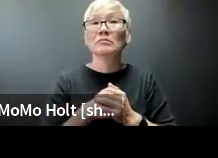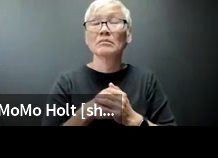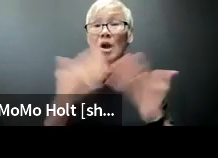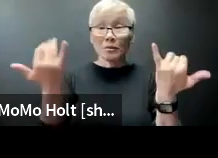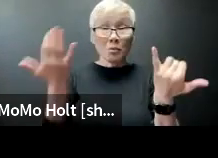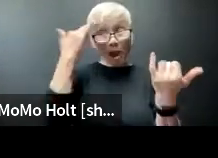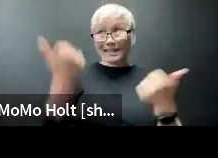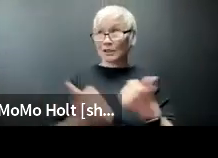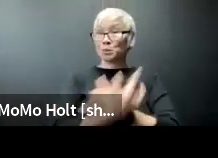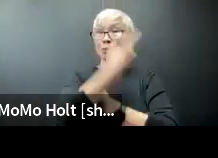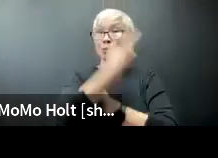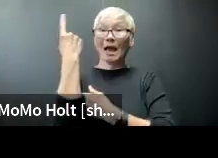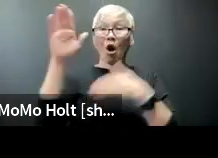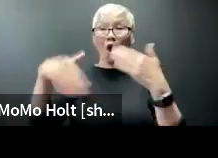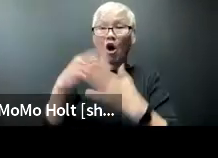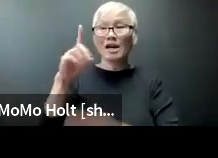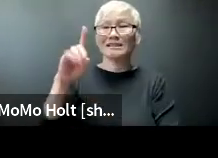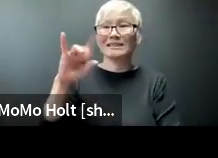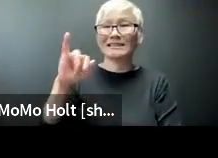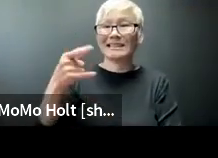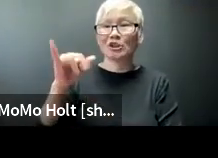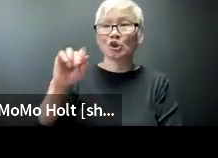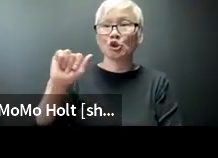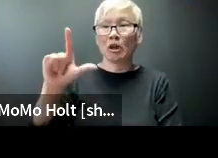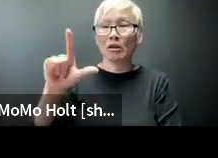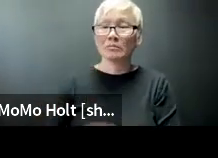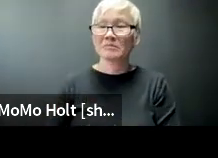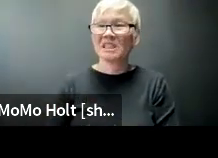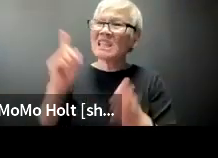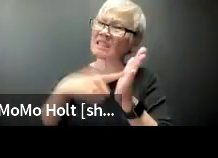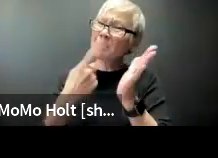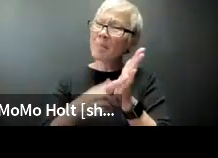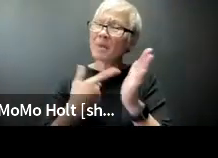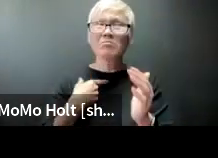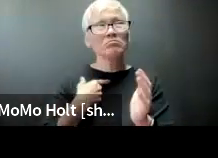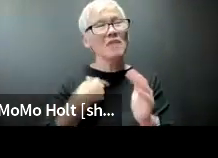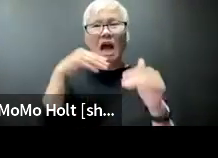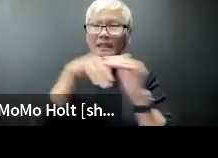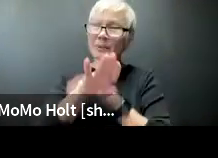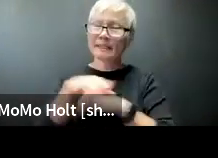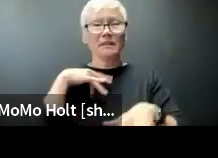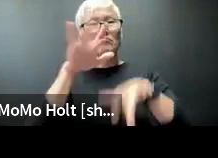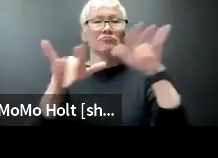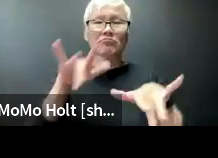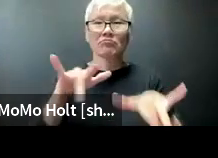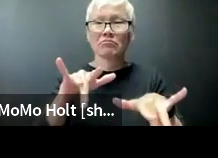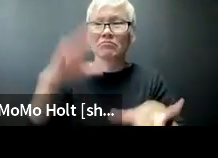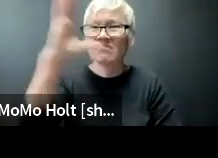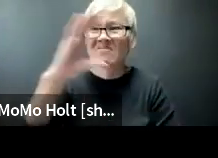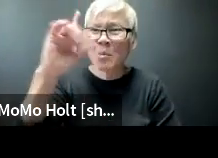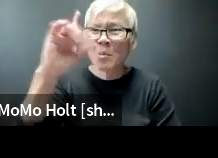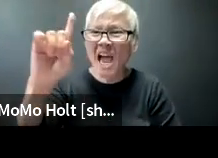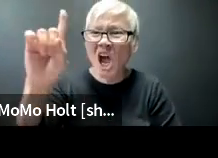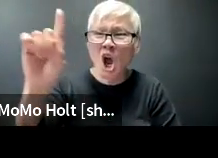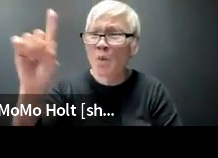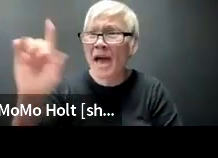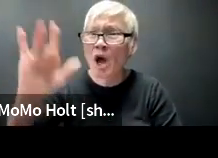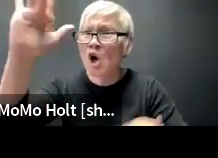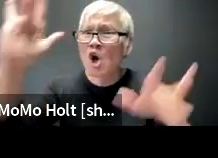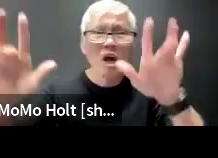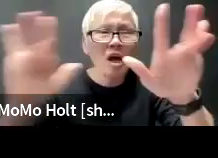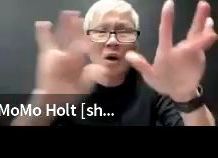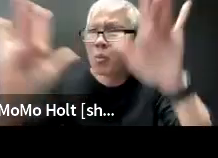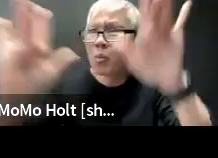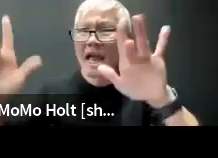that in and of itself is a challenge because everything nowadays is digital, but sometimes I'll look for